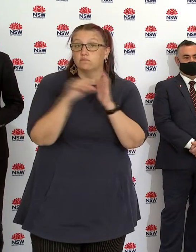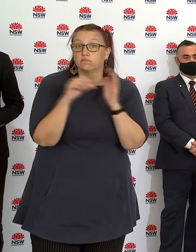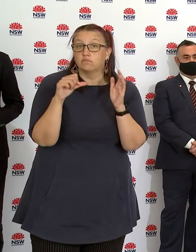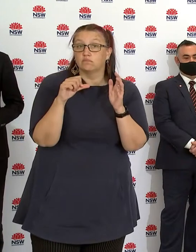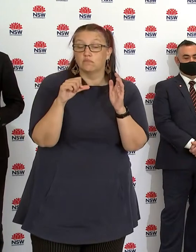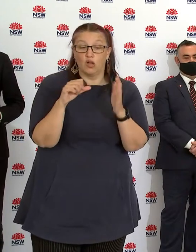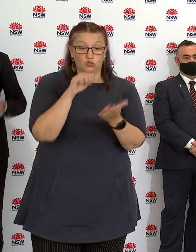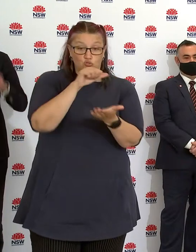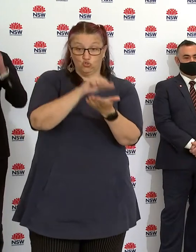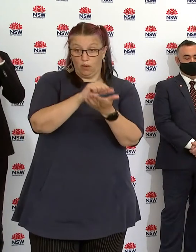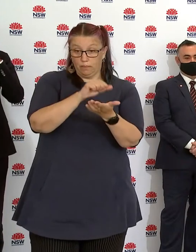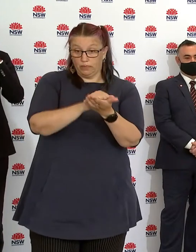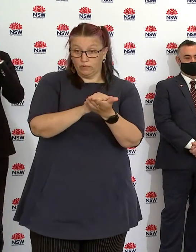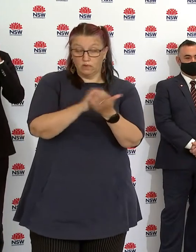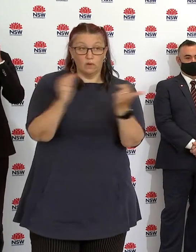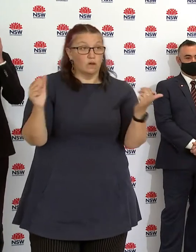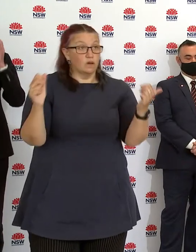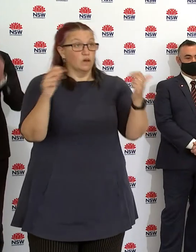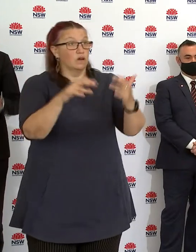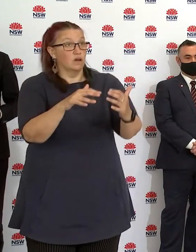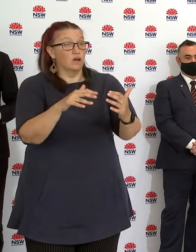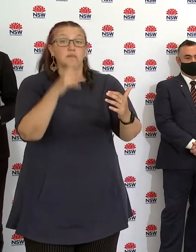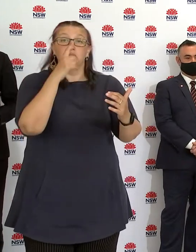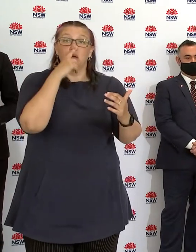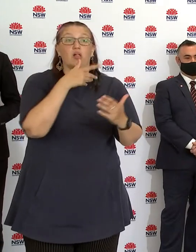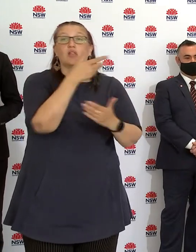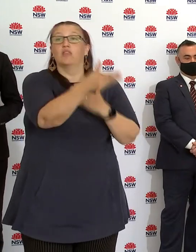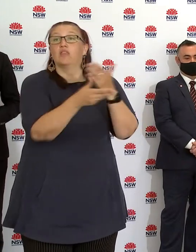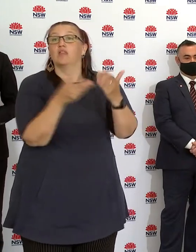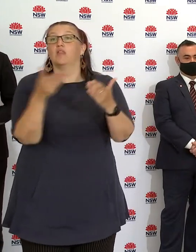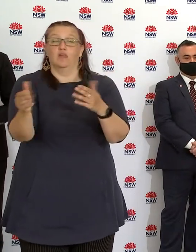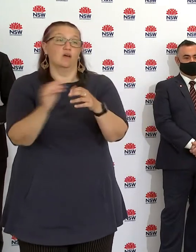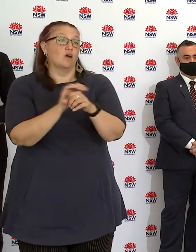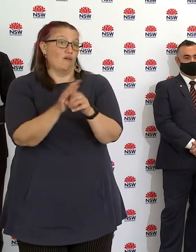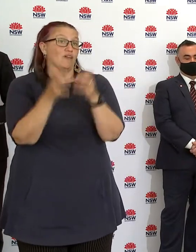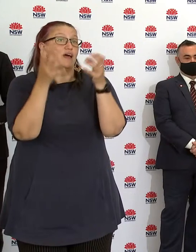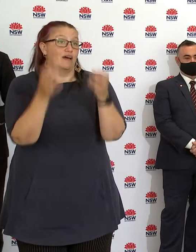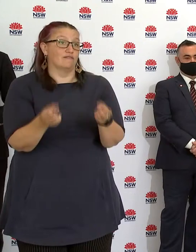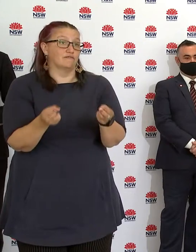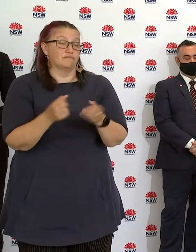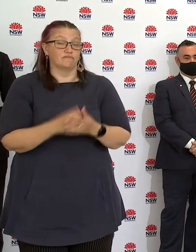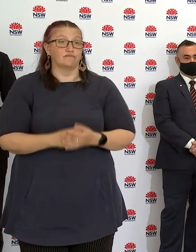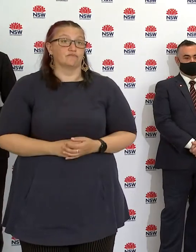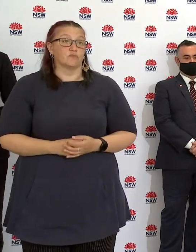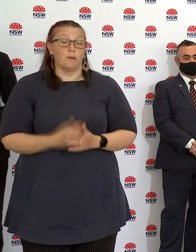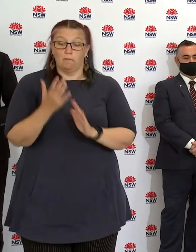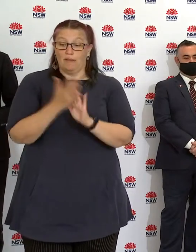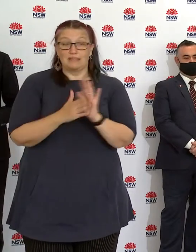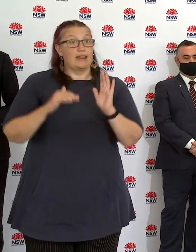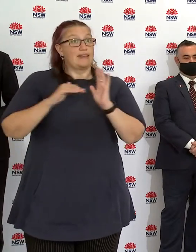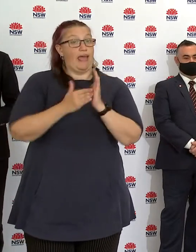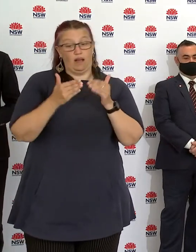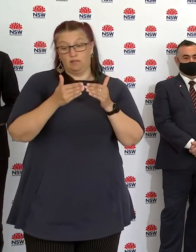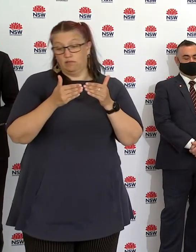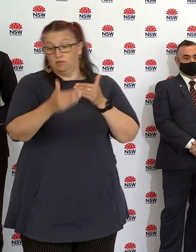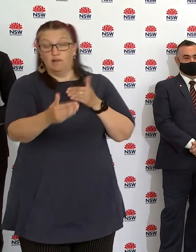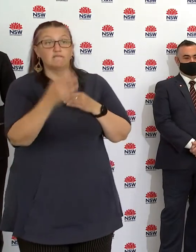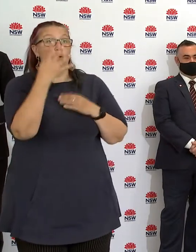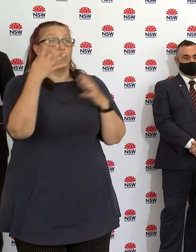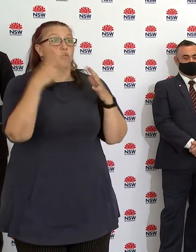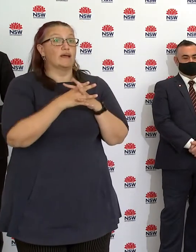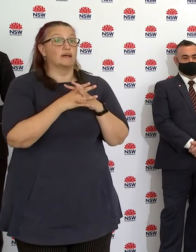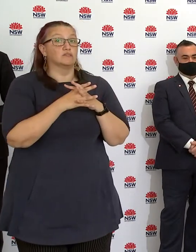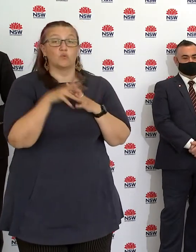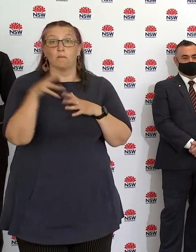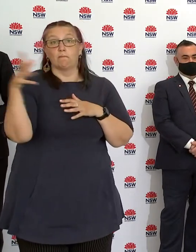is causing transmission. So during the next four weeks, we don't want anybody to go shopping outside of 10 k's or within their local government